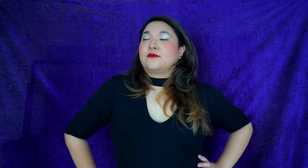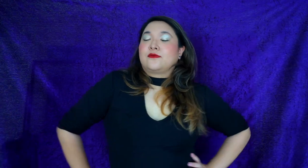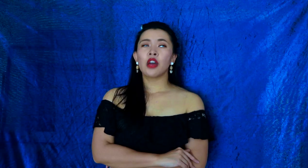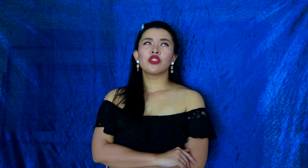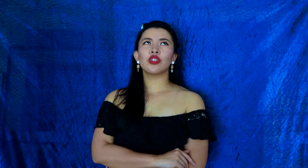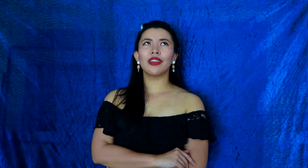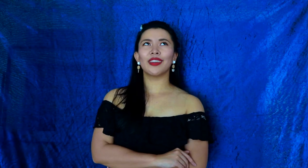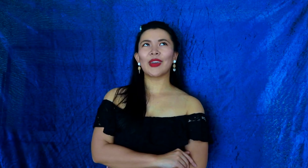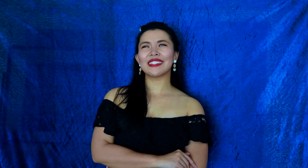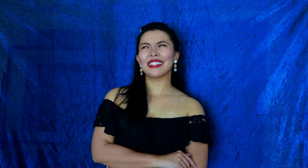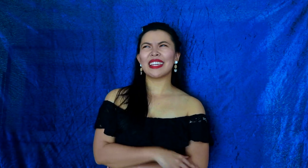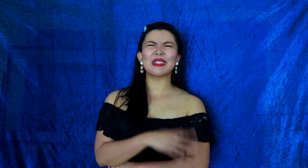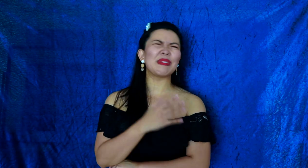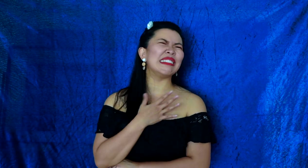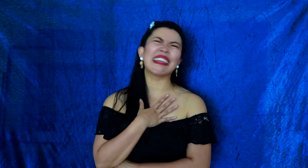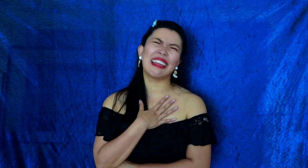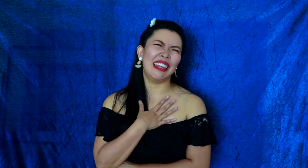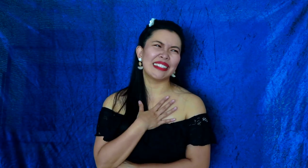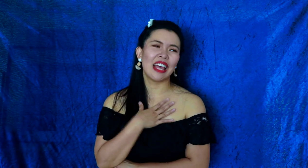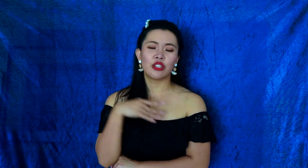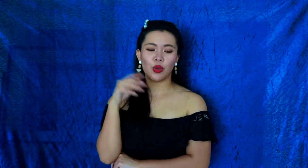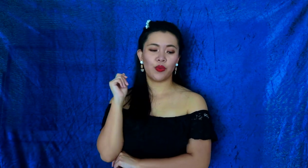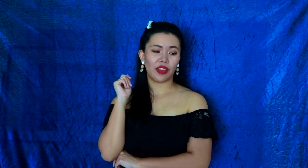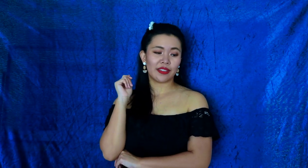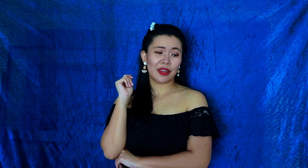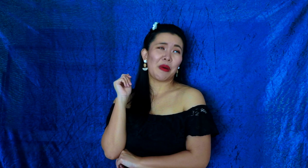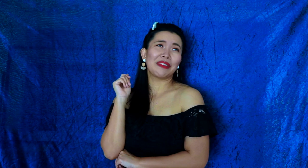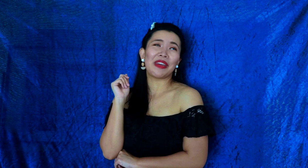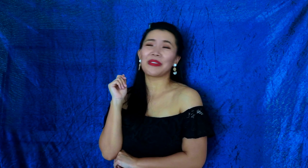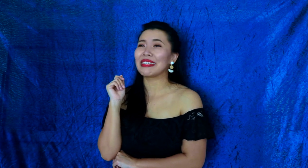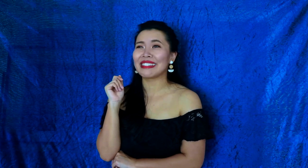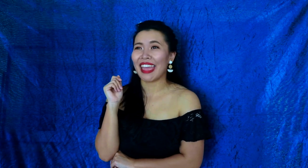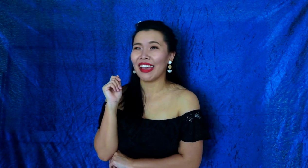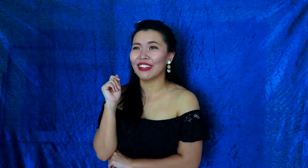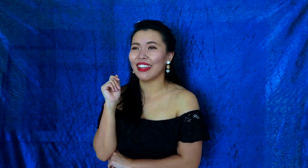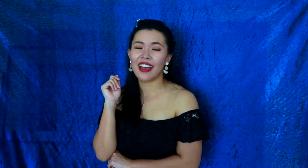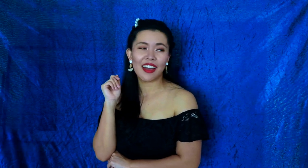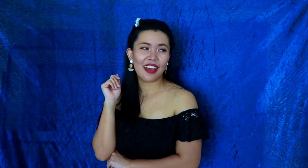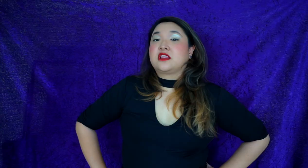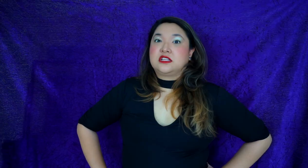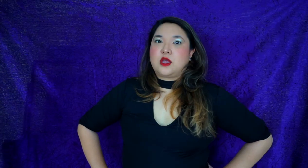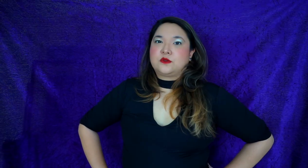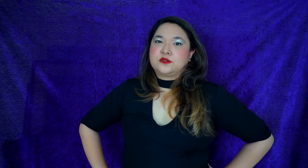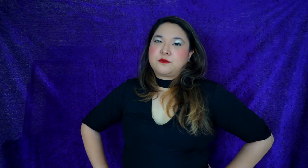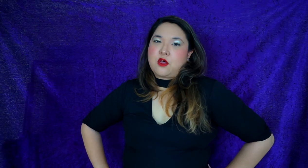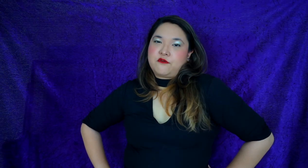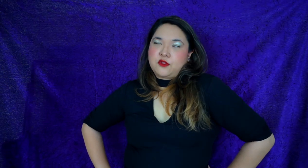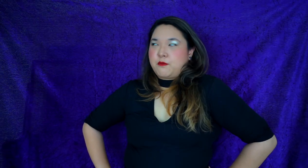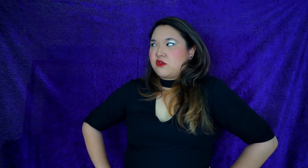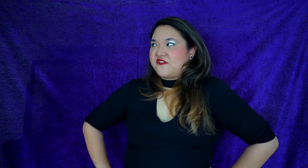Surely you can see it's ridiculous Two villains in one fairy tale This town is too small for the both of